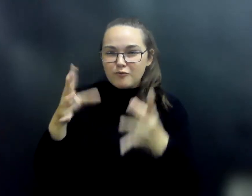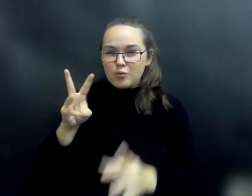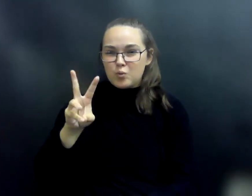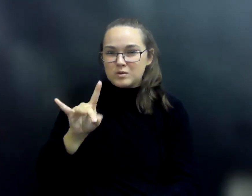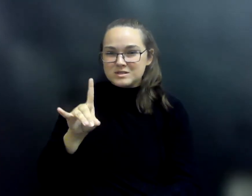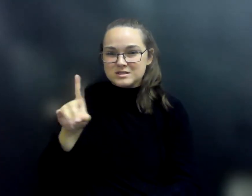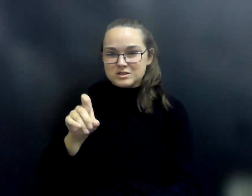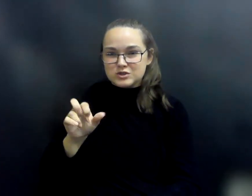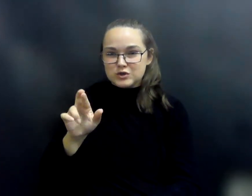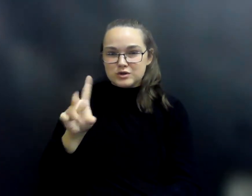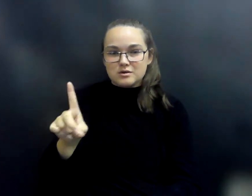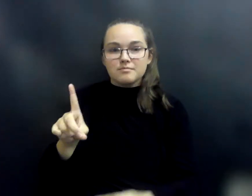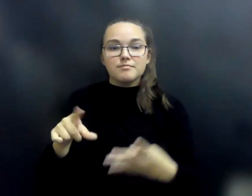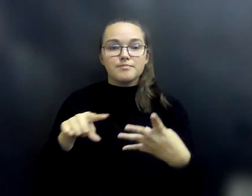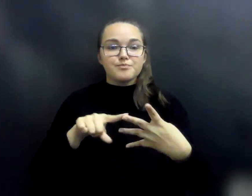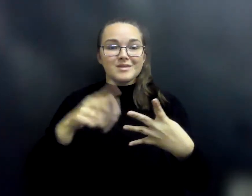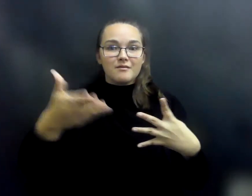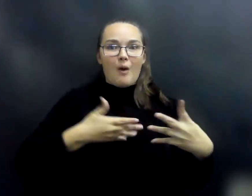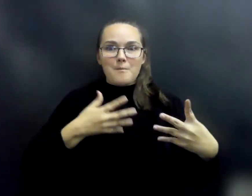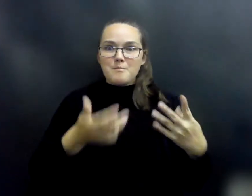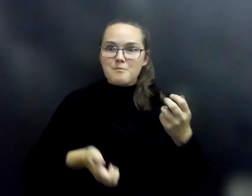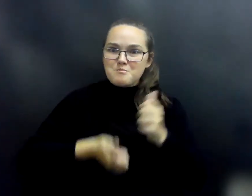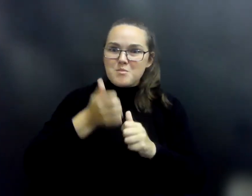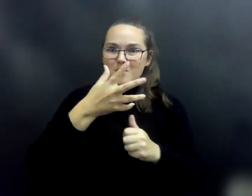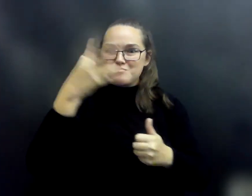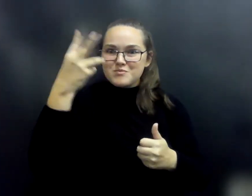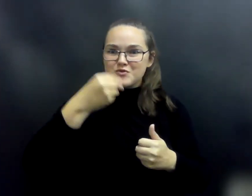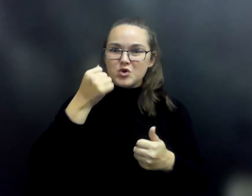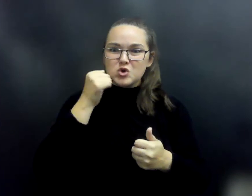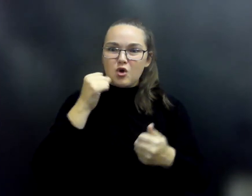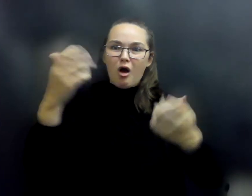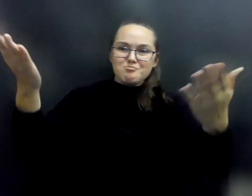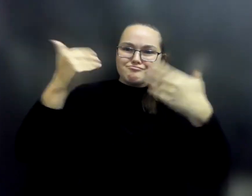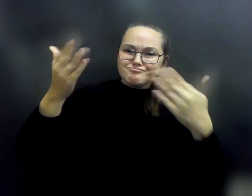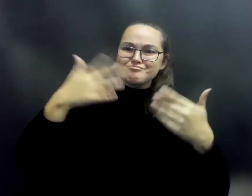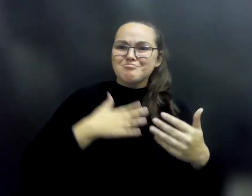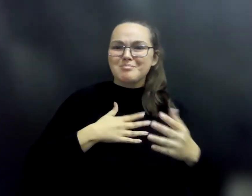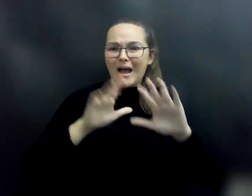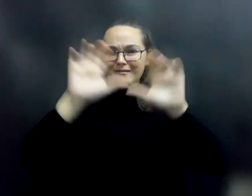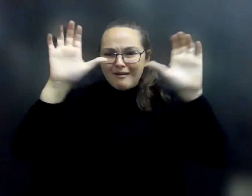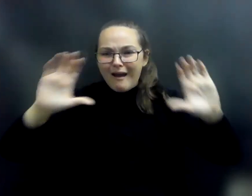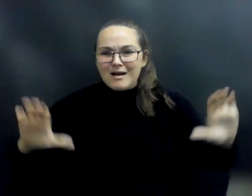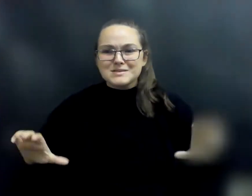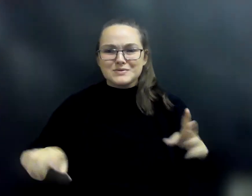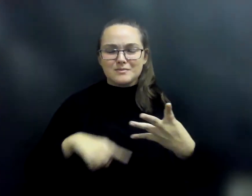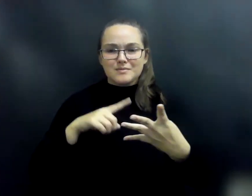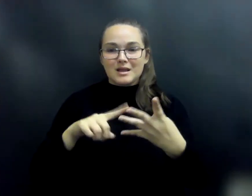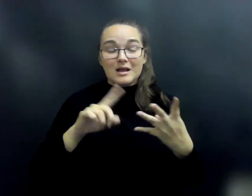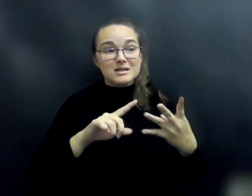decides to invite the most beautiful girls from the pictures to his castle. C. tells his father that he will choose